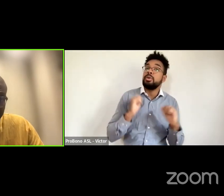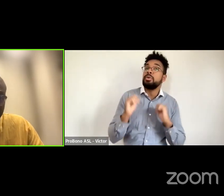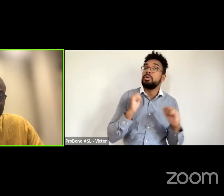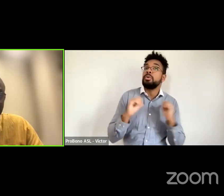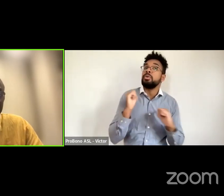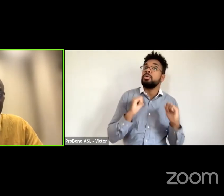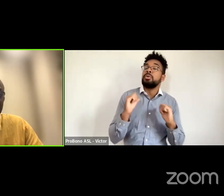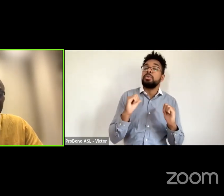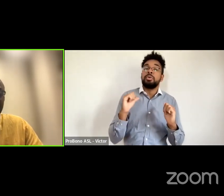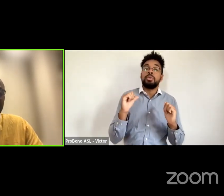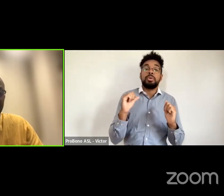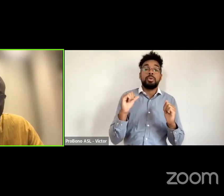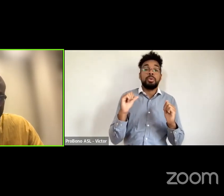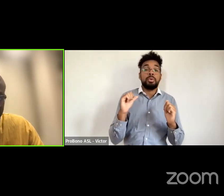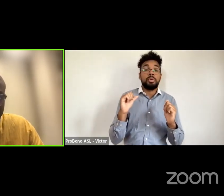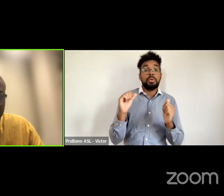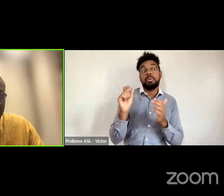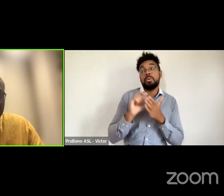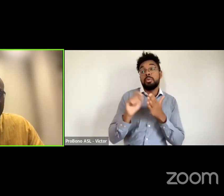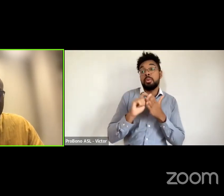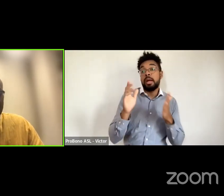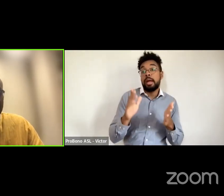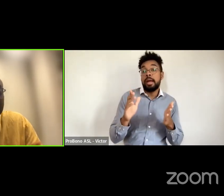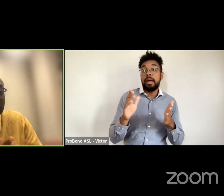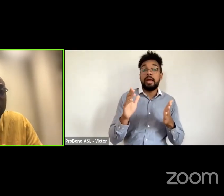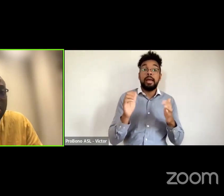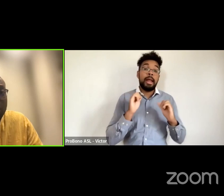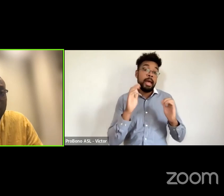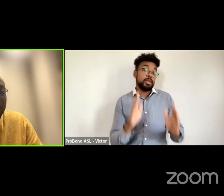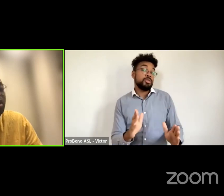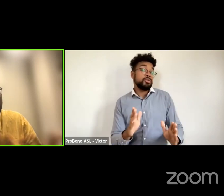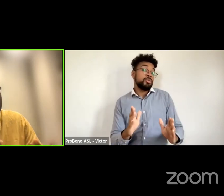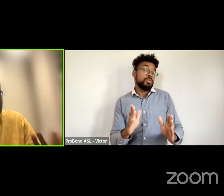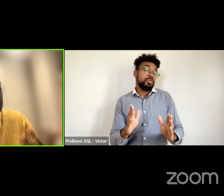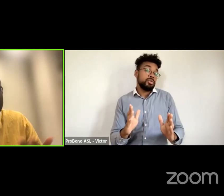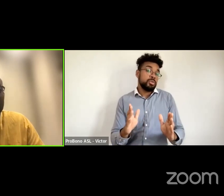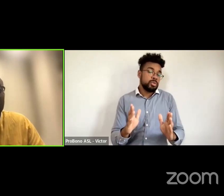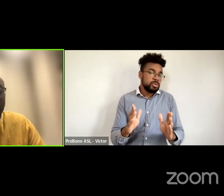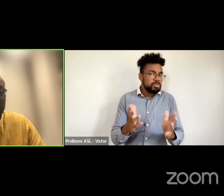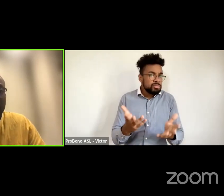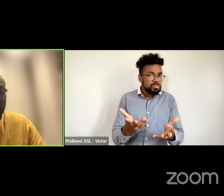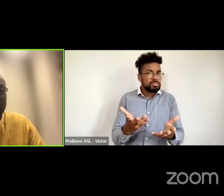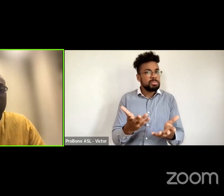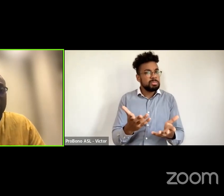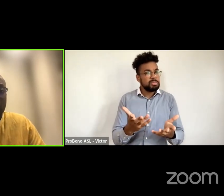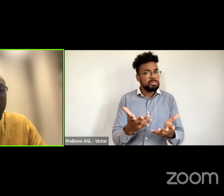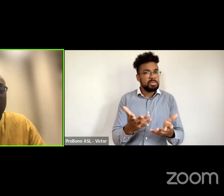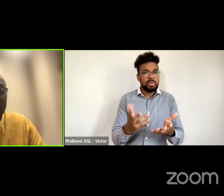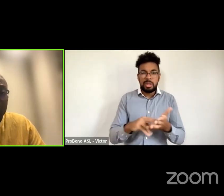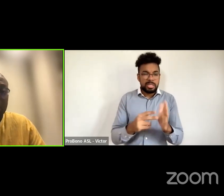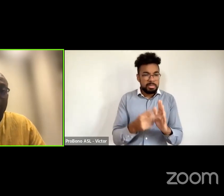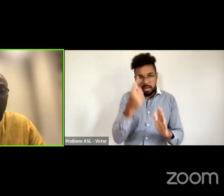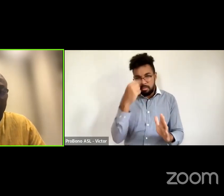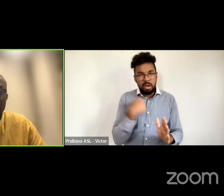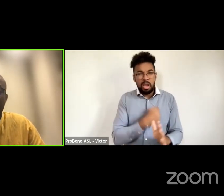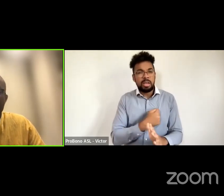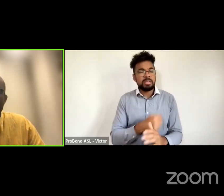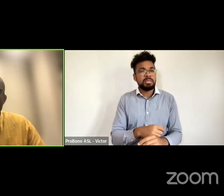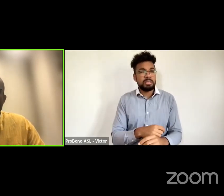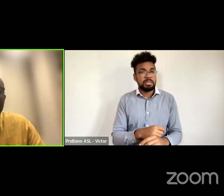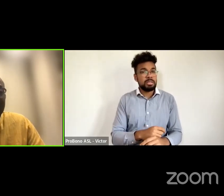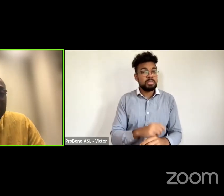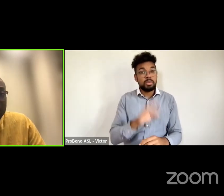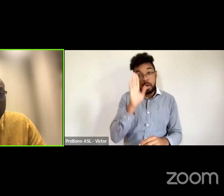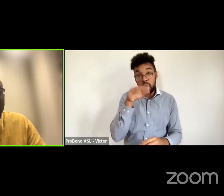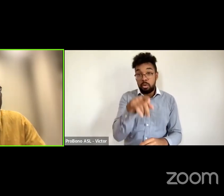a playwright when we think about an actor uh based on your work and of course i know you're like directly say you wear multiple hats